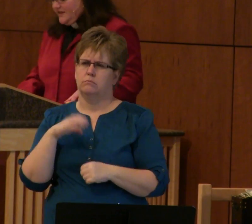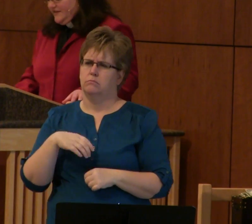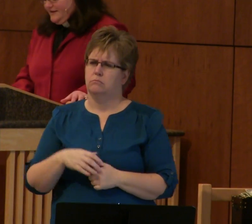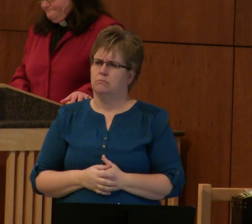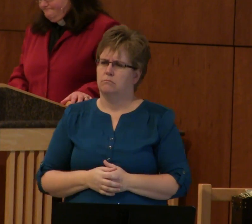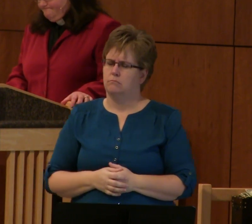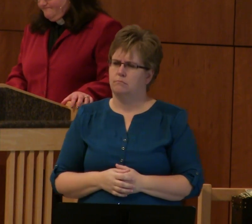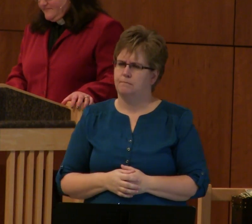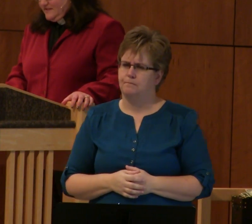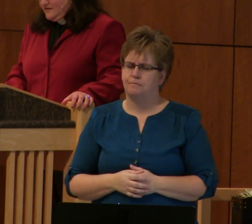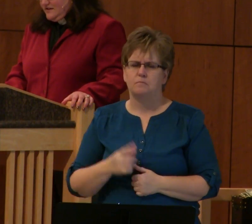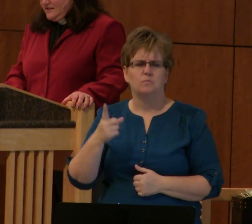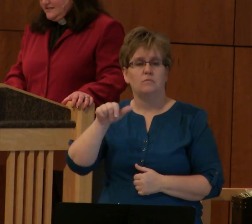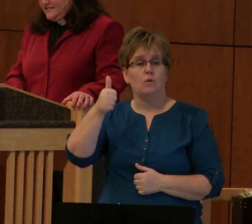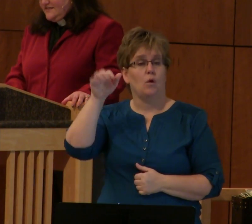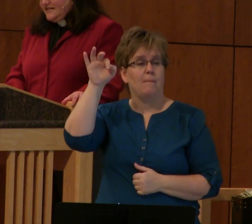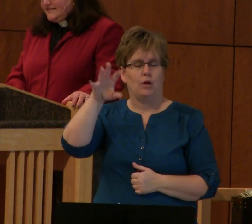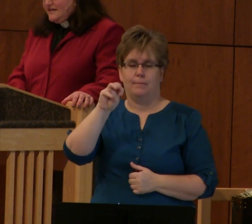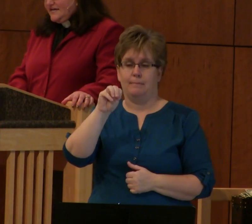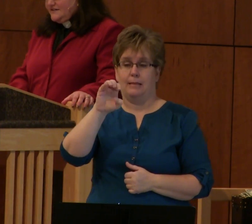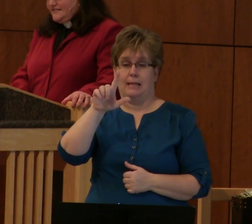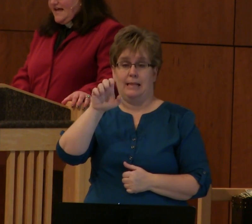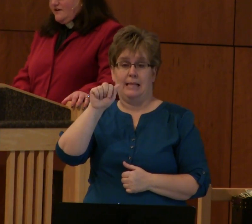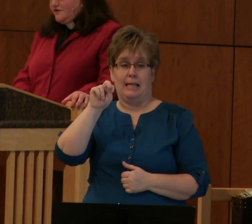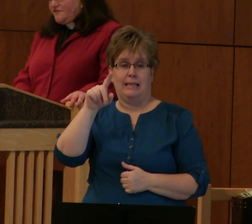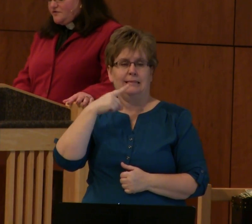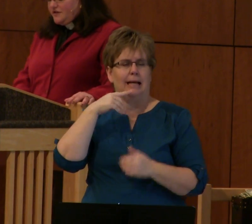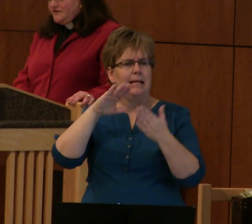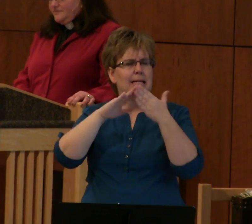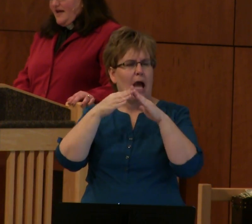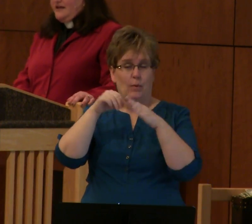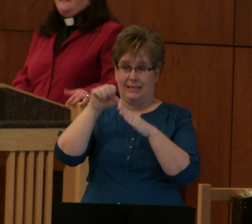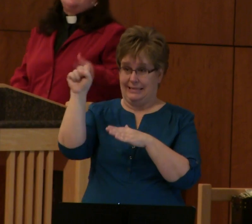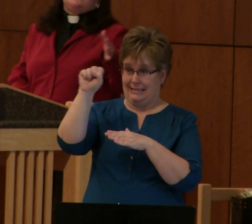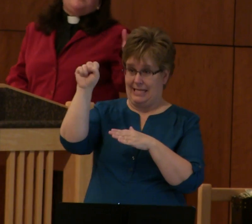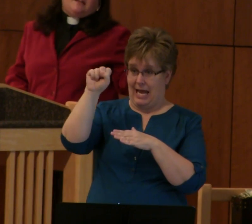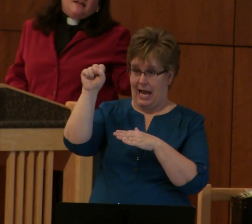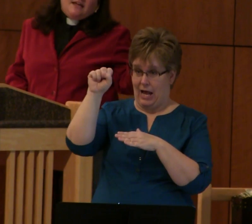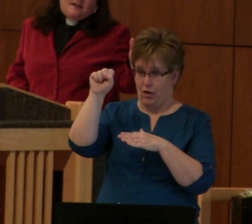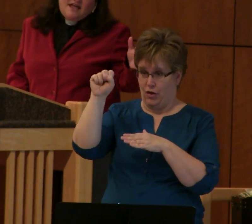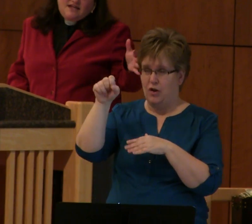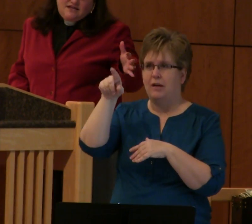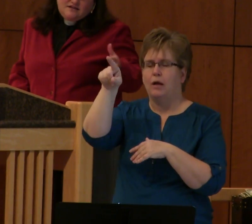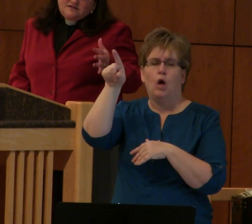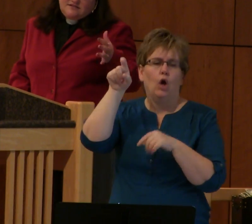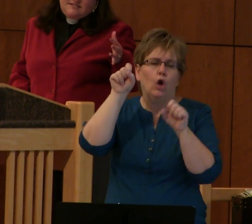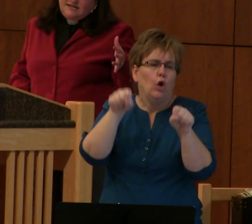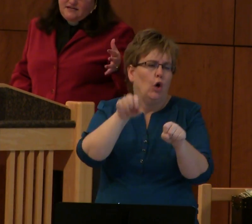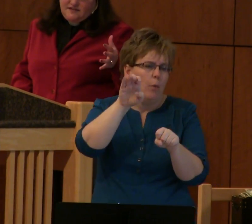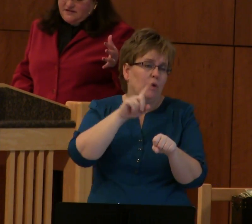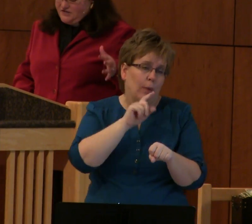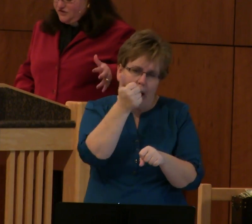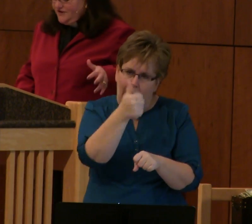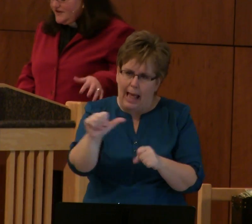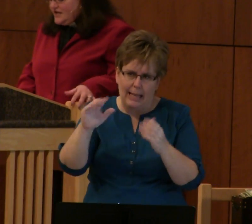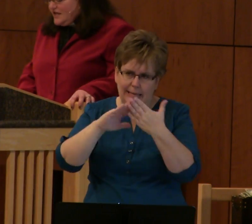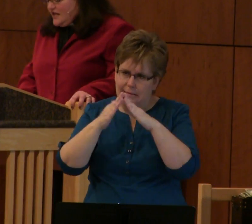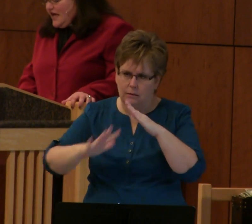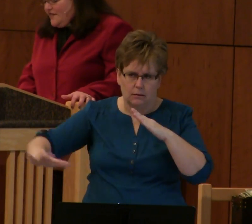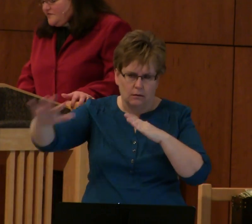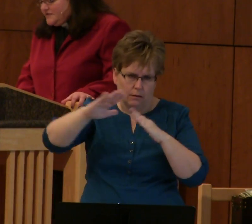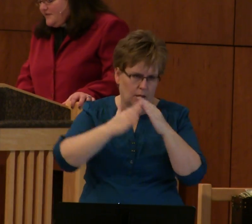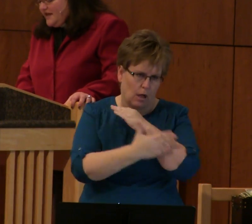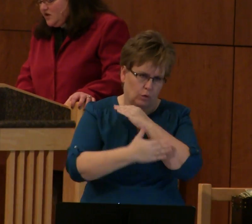Pastor McClellan said that in downtown Seattle a few years back, and this could be in any city in the country,